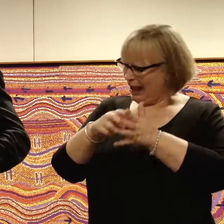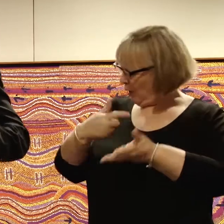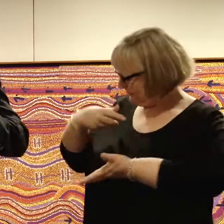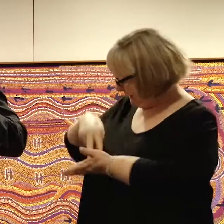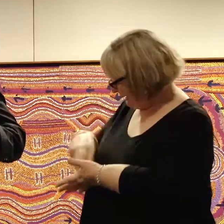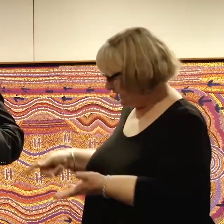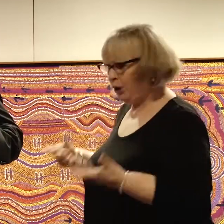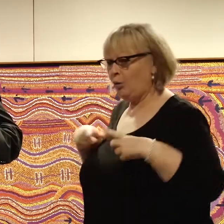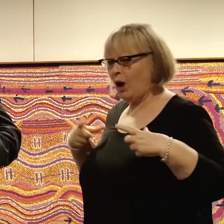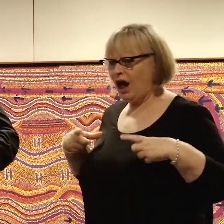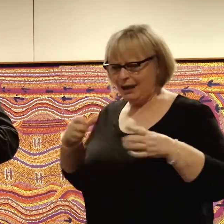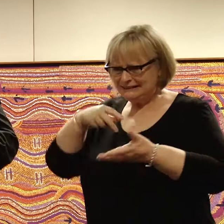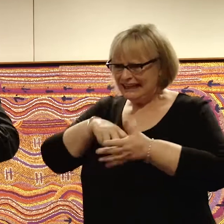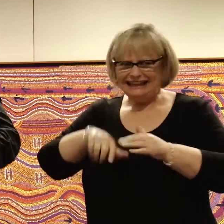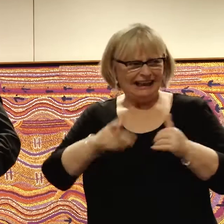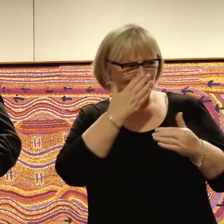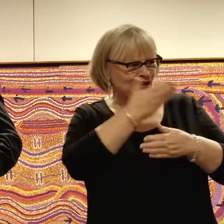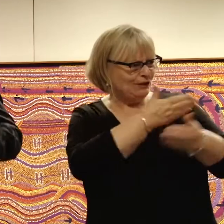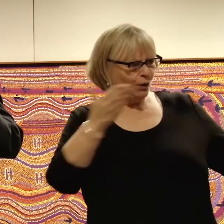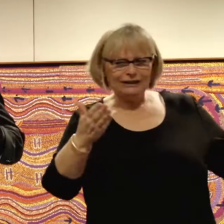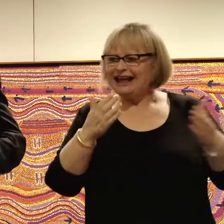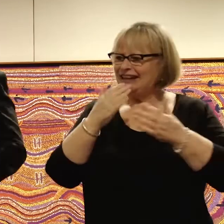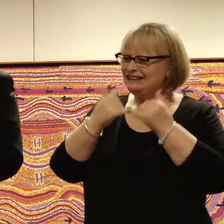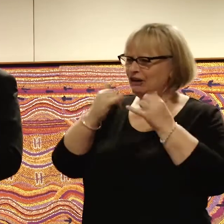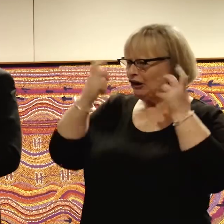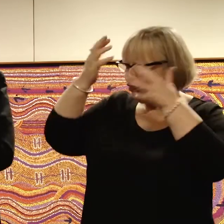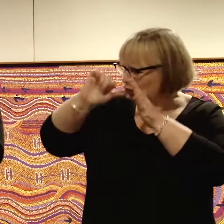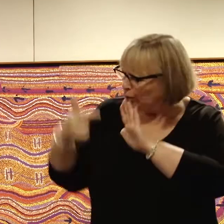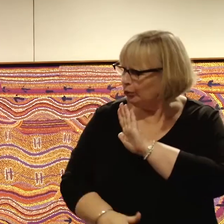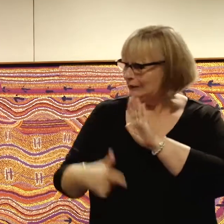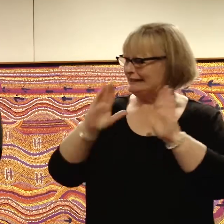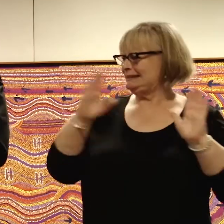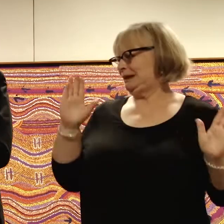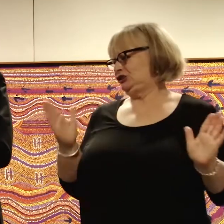here in front of you fine people delivering this well-crafted and thought-out speech.